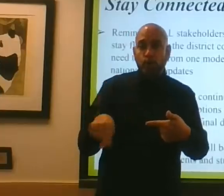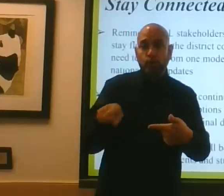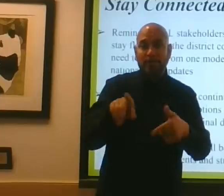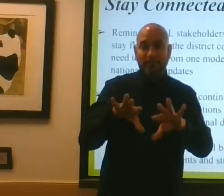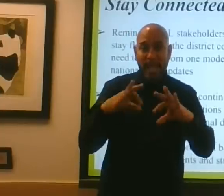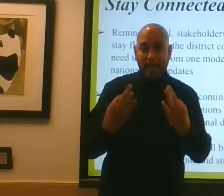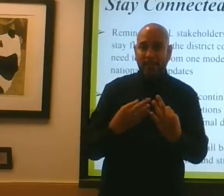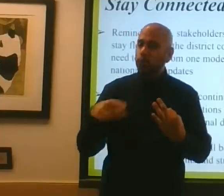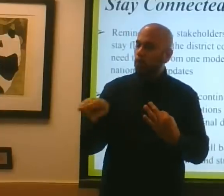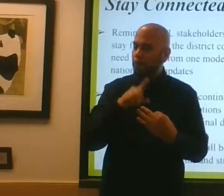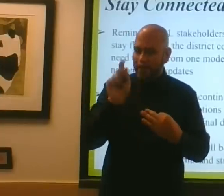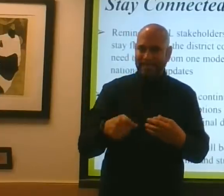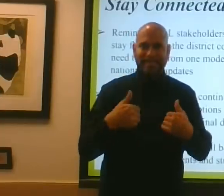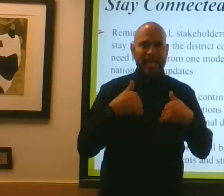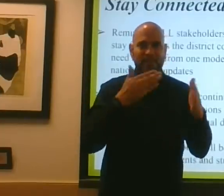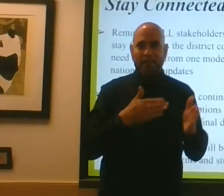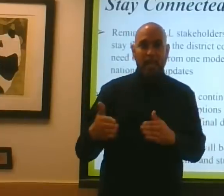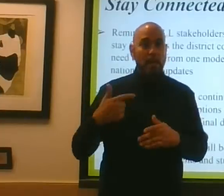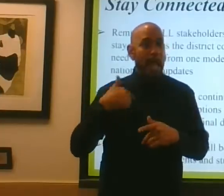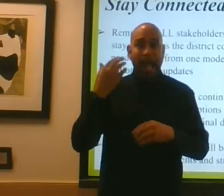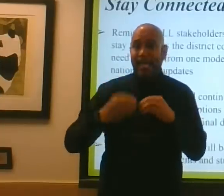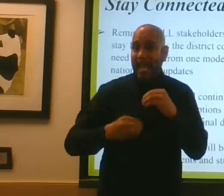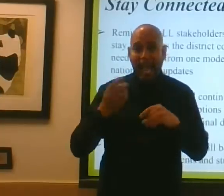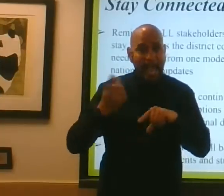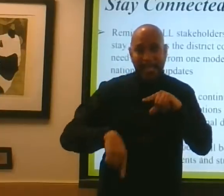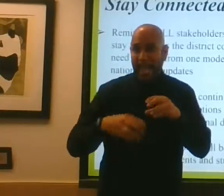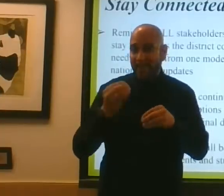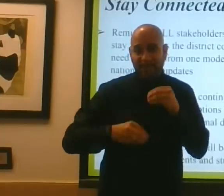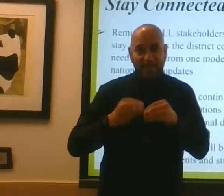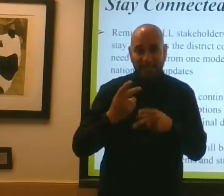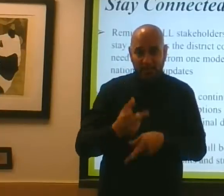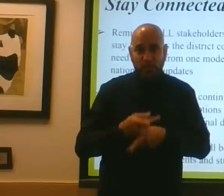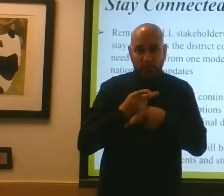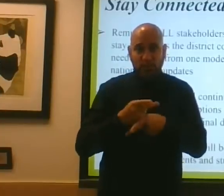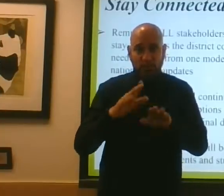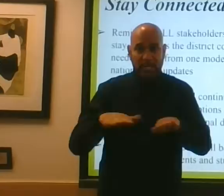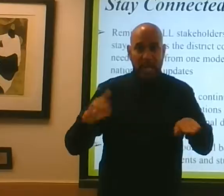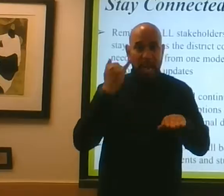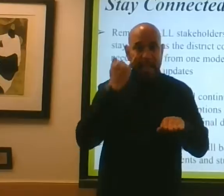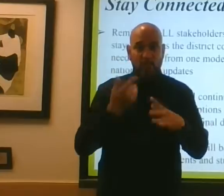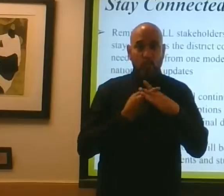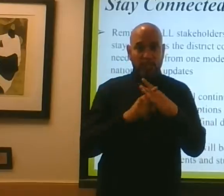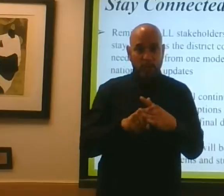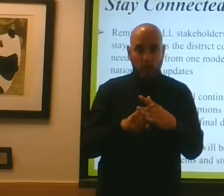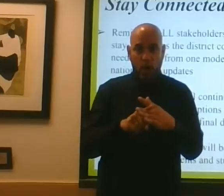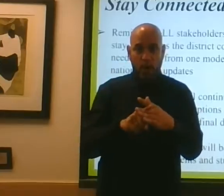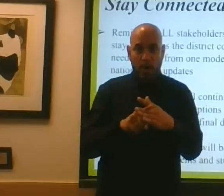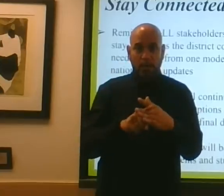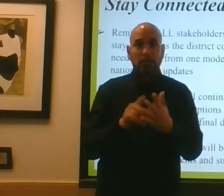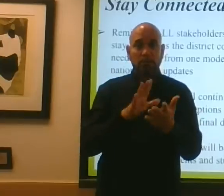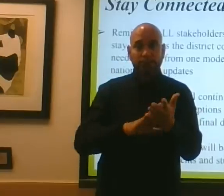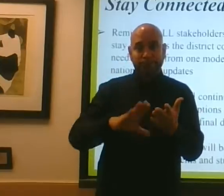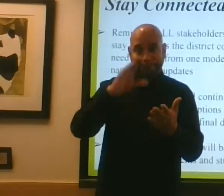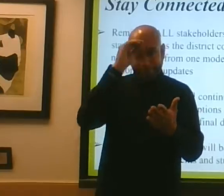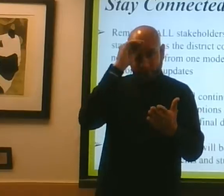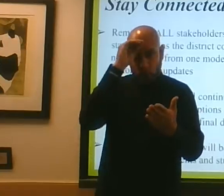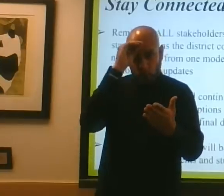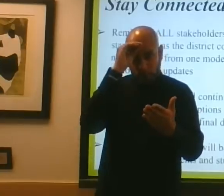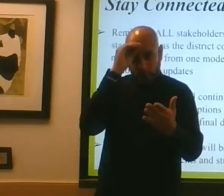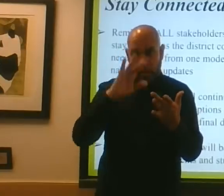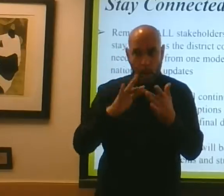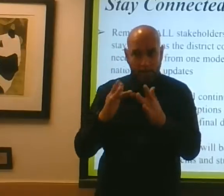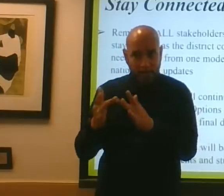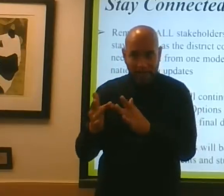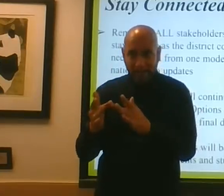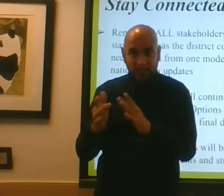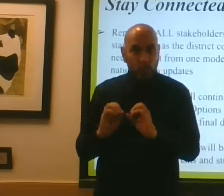to have a plan. I can't fix the child care situation if we start virtually. No one can. You've got to